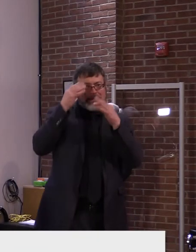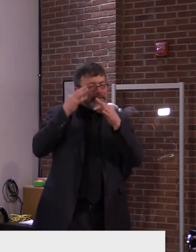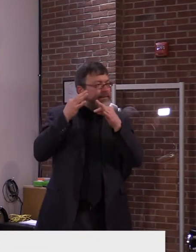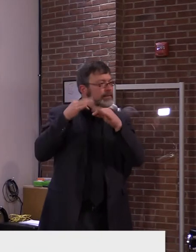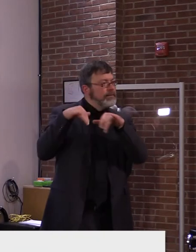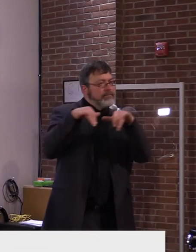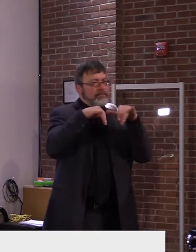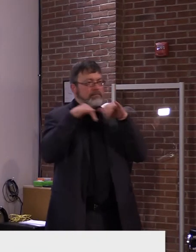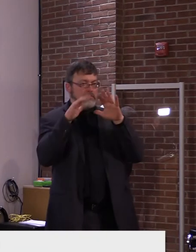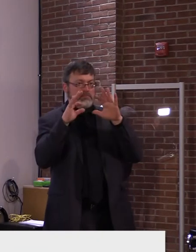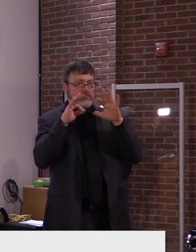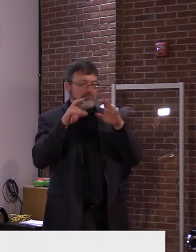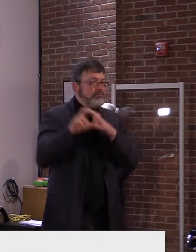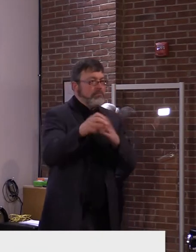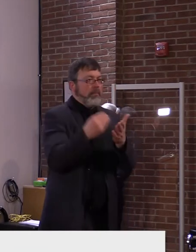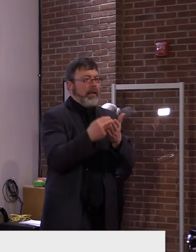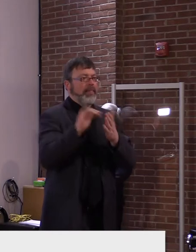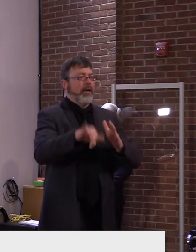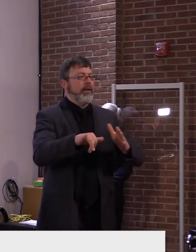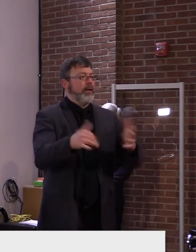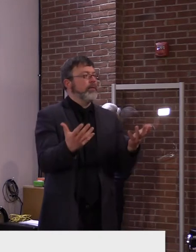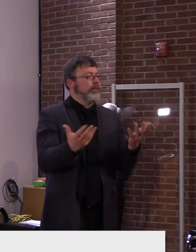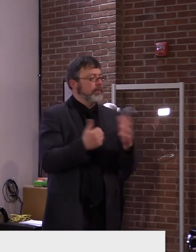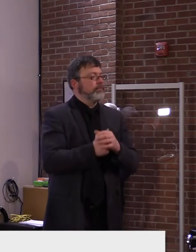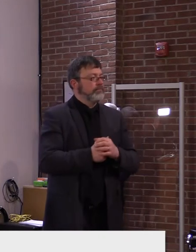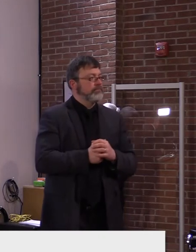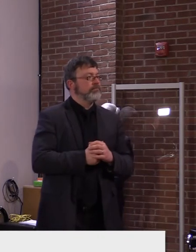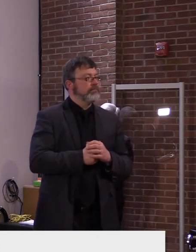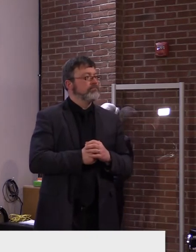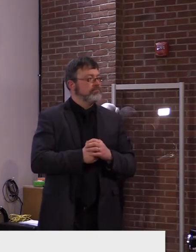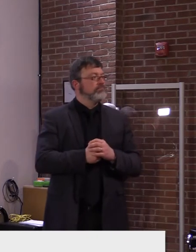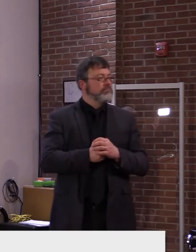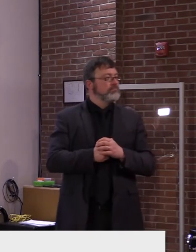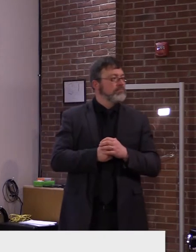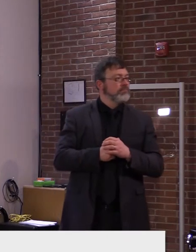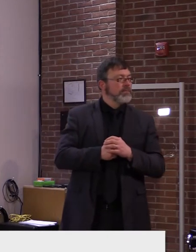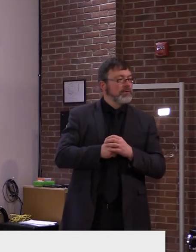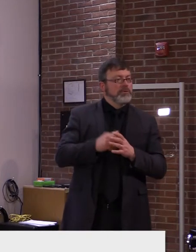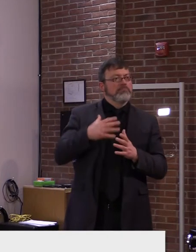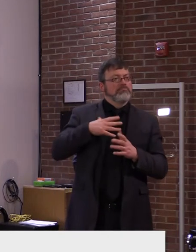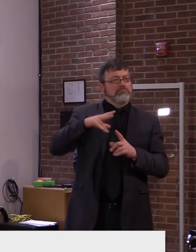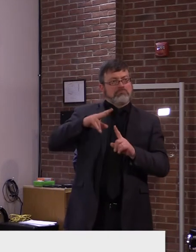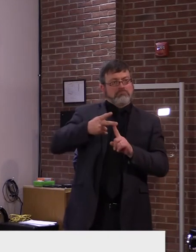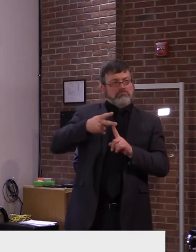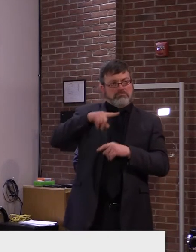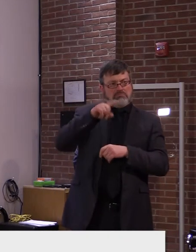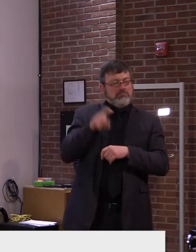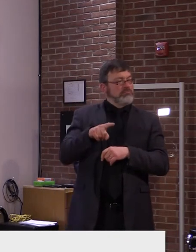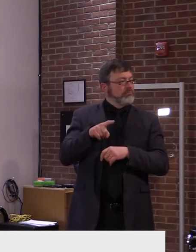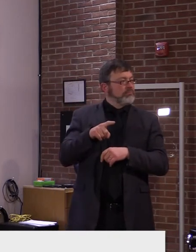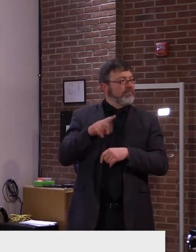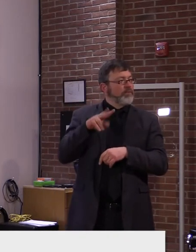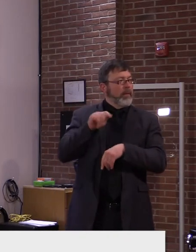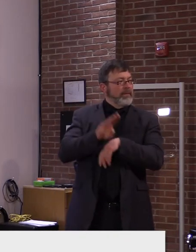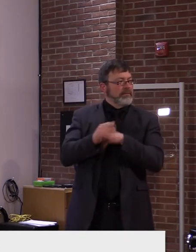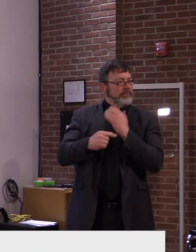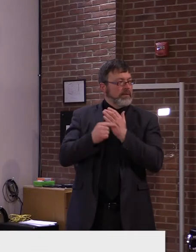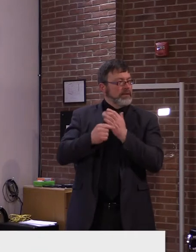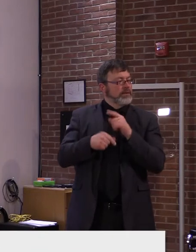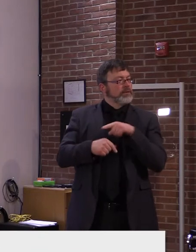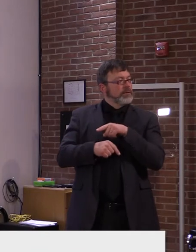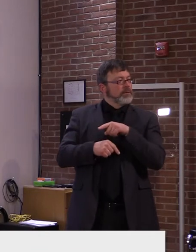I was kind of thinking of, just anecdotally, this, this moment in time, how are you feeling about the, the local economy? Um,